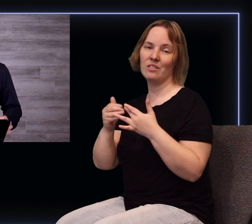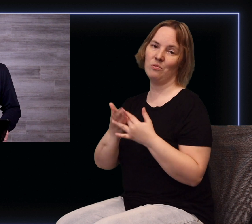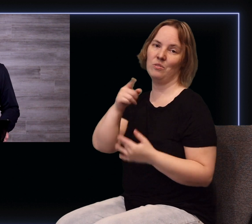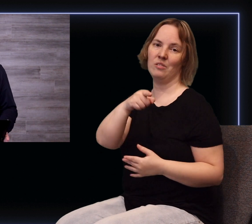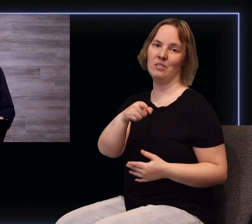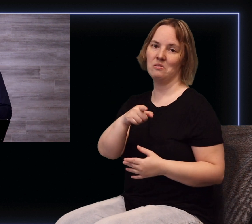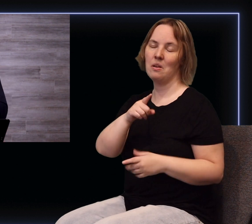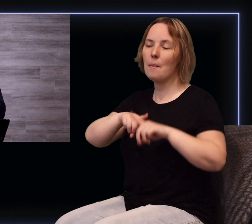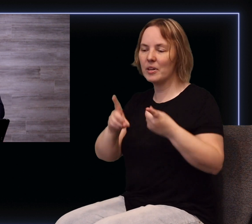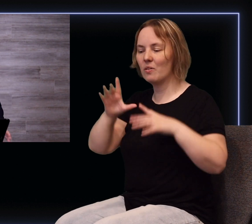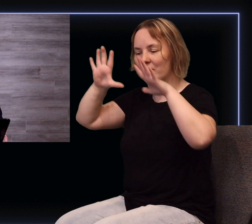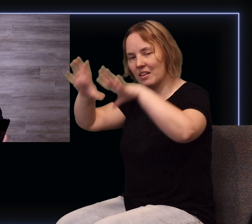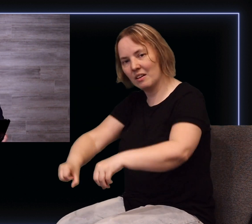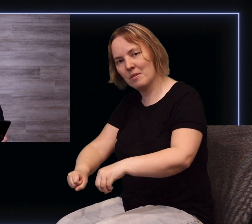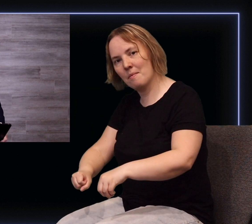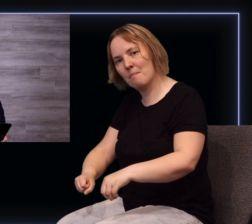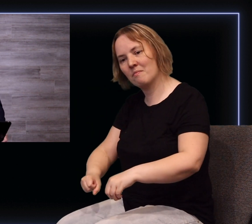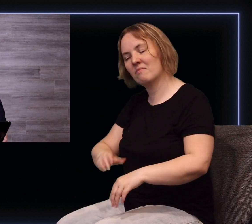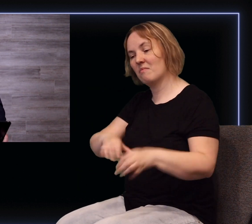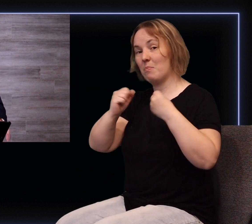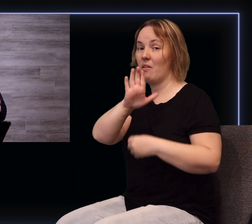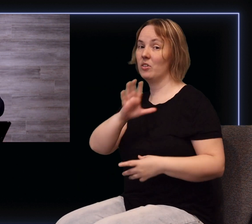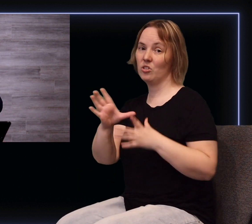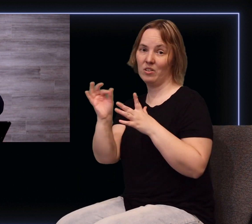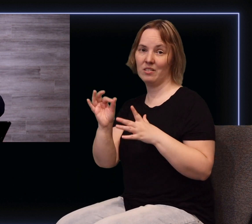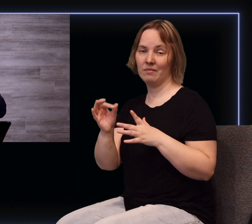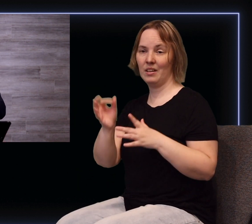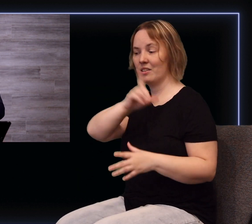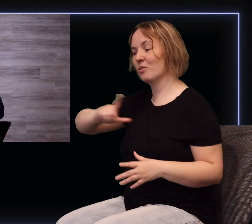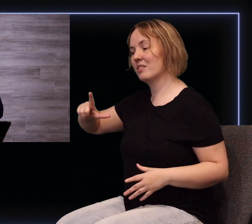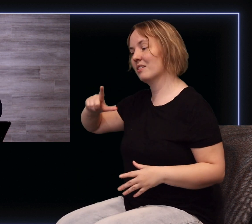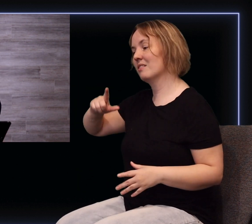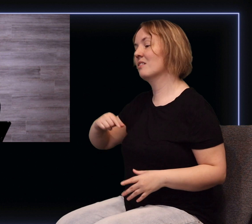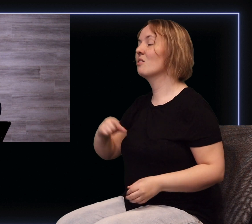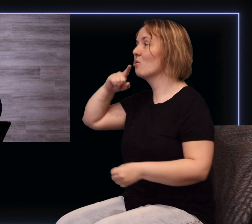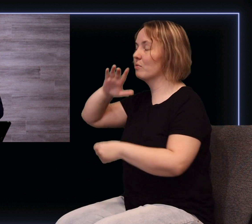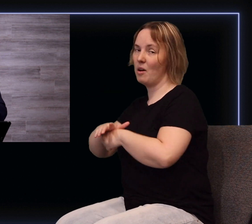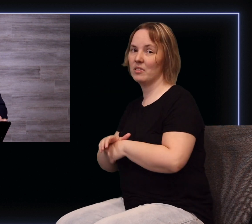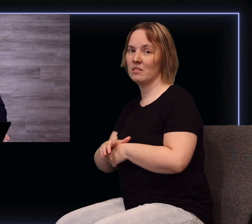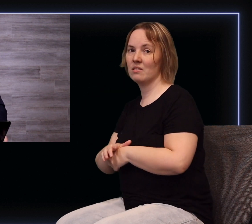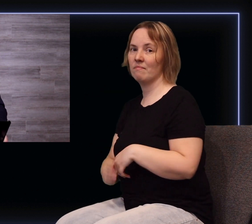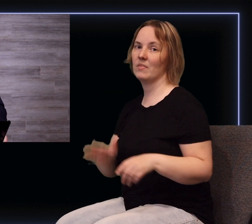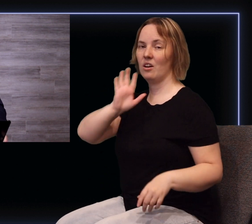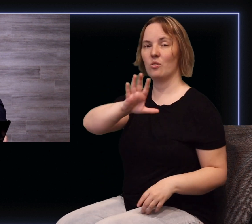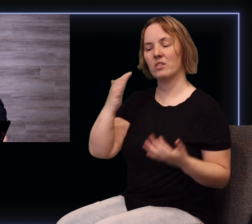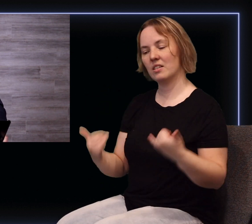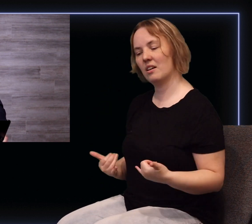by the power of your own choice and the Lord says those promises will be yours today let me pray with you